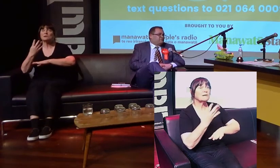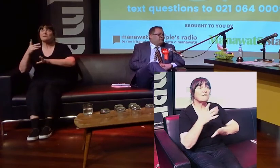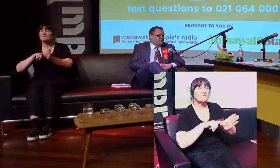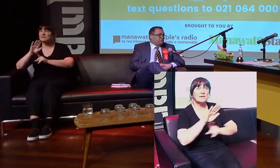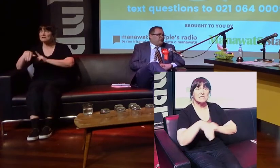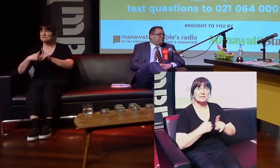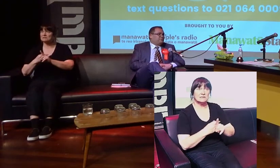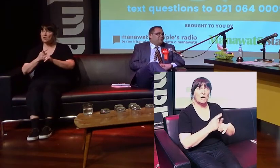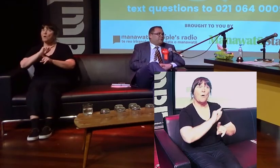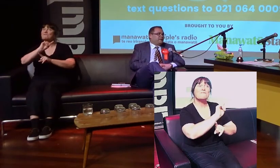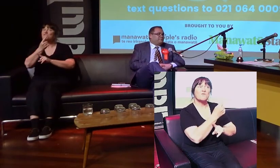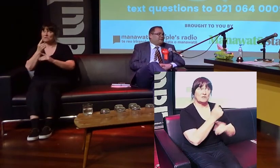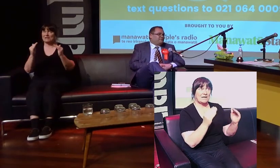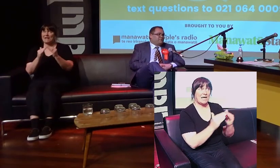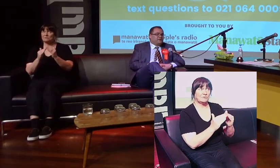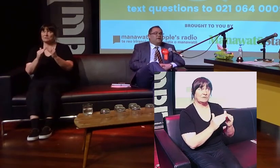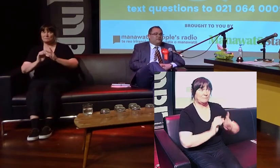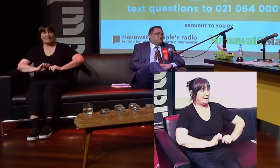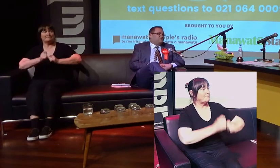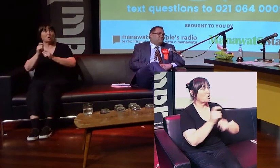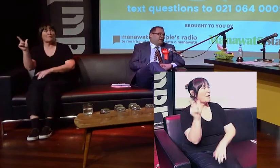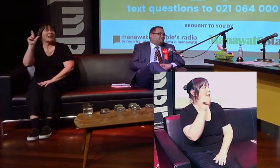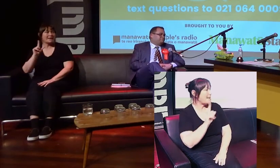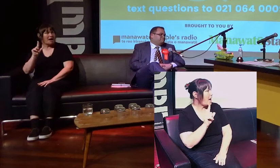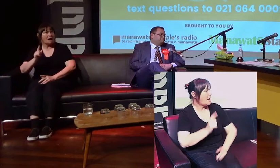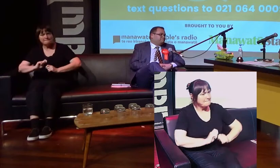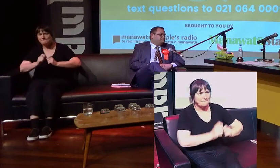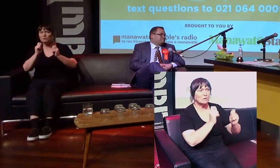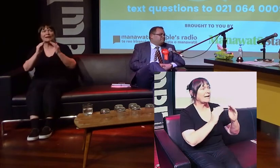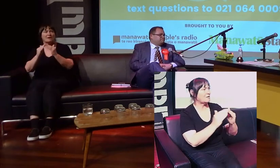public house, social house being built by a Labour-led government. That is just the start.